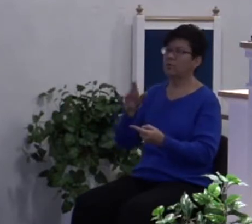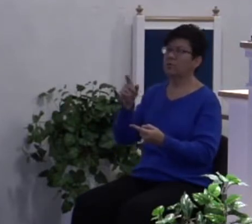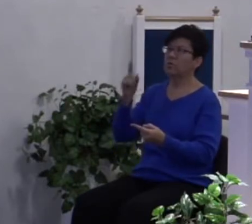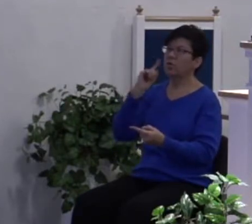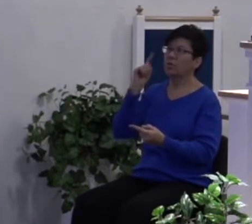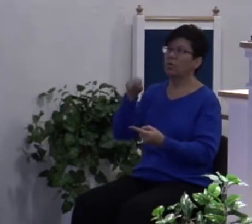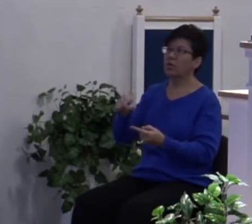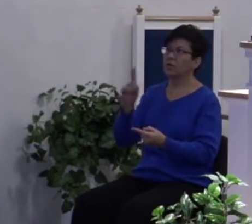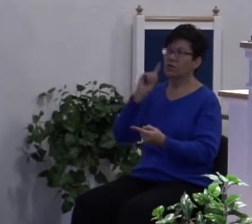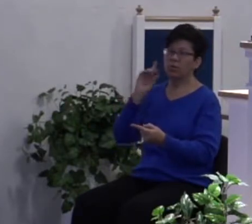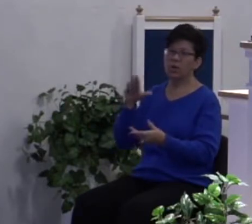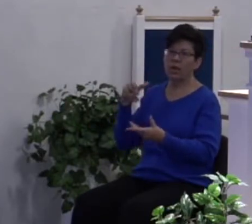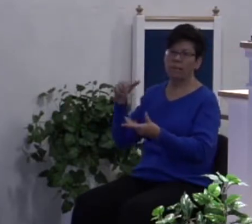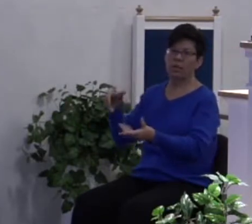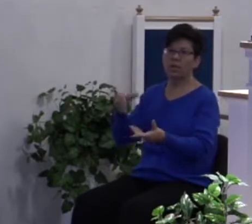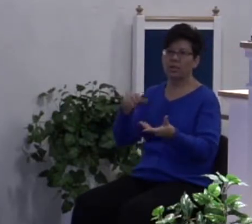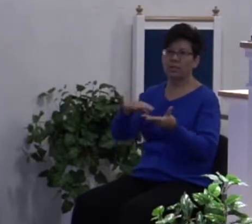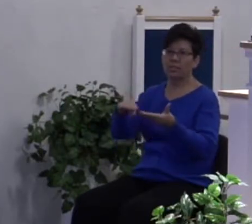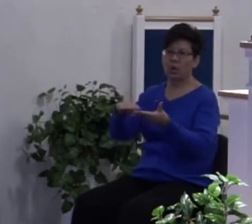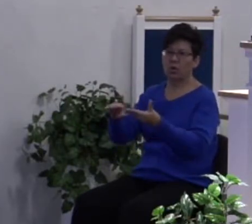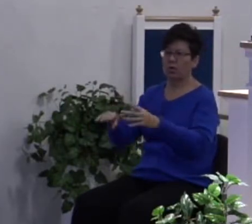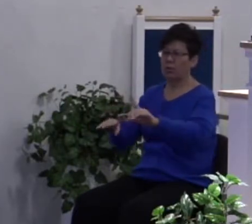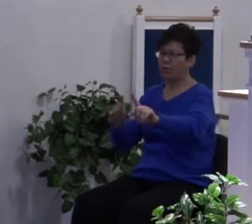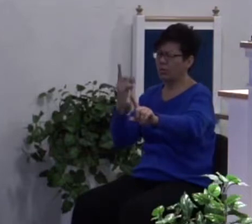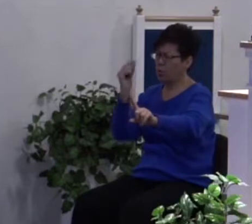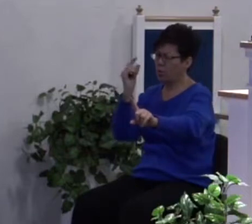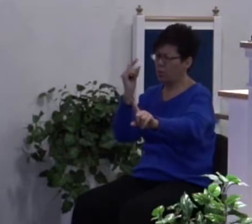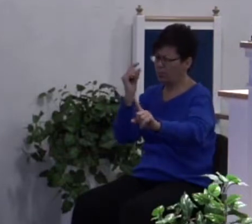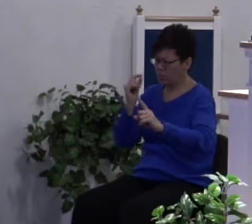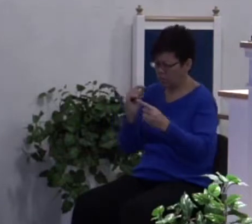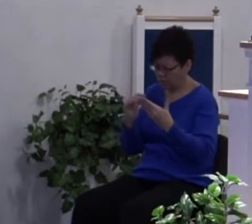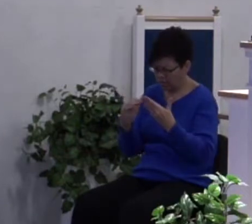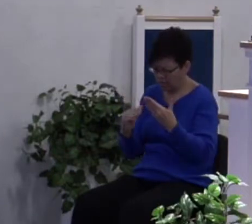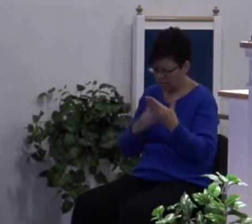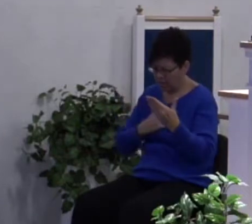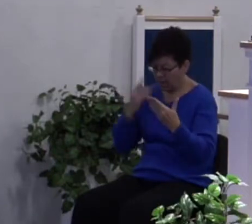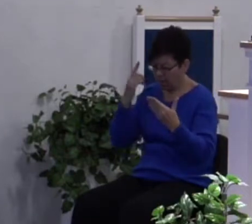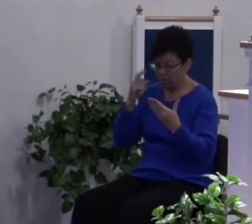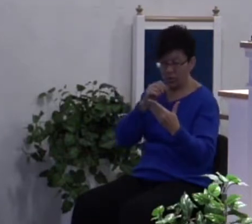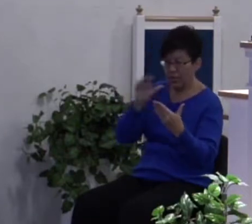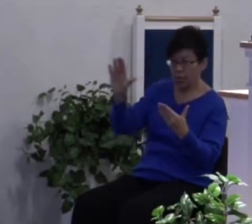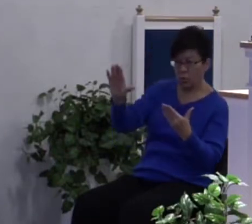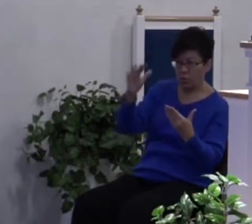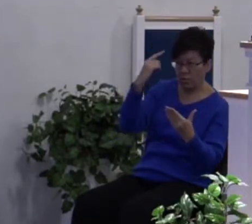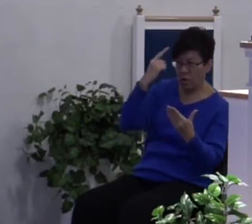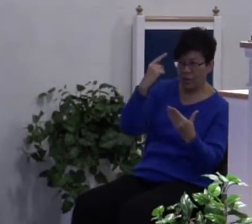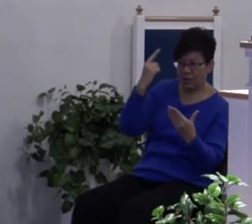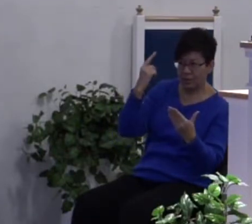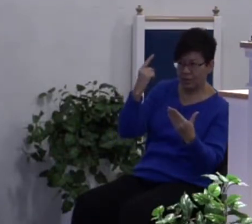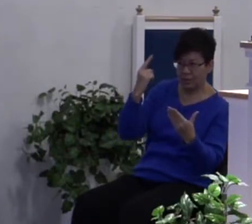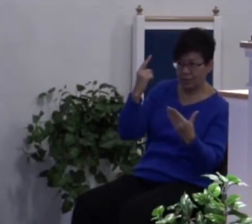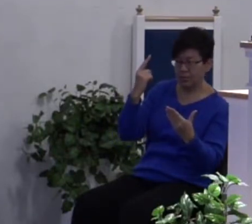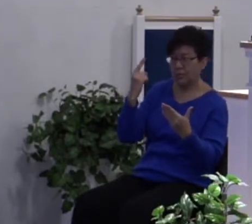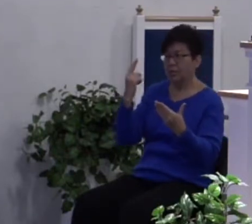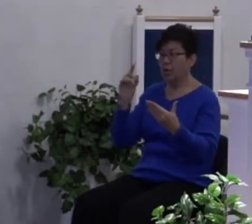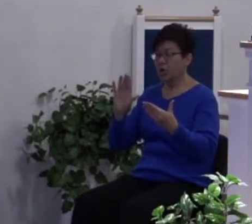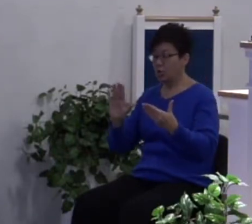he will abundantly pardon. Just one more. For my thoughts are not your thoughts, neither are your ways